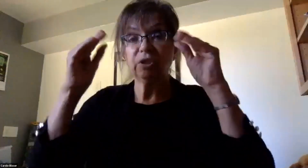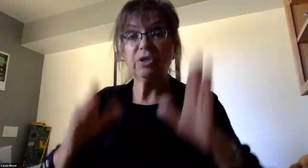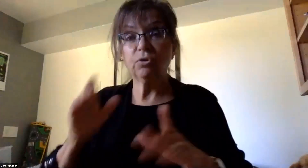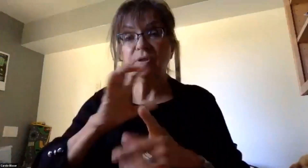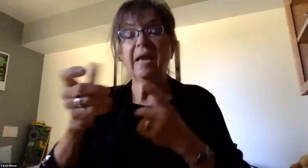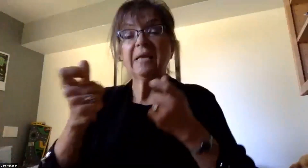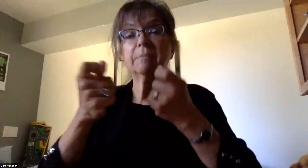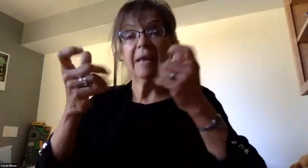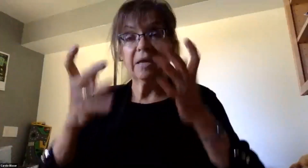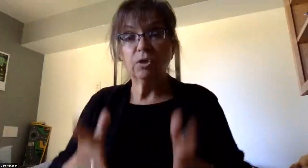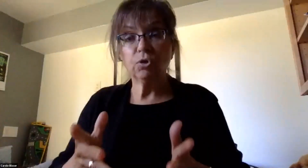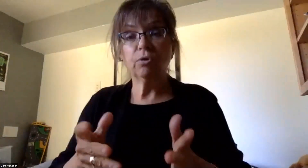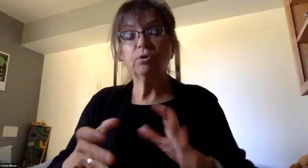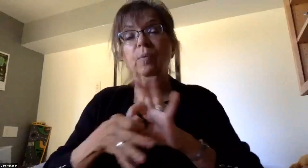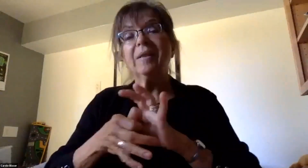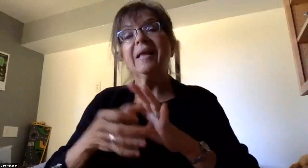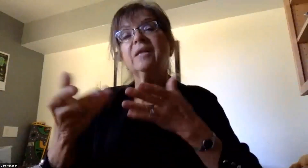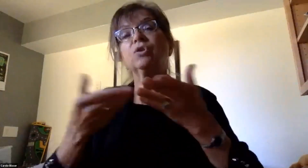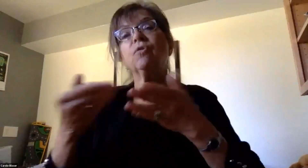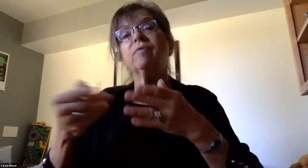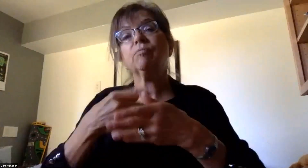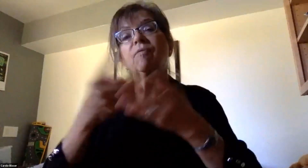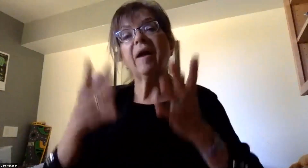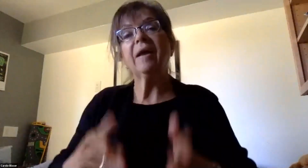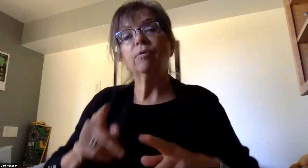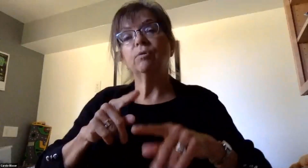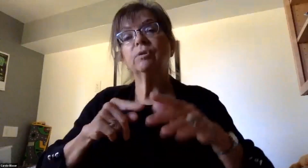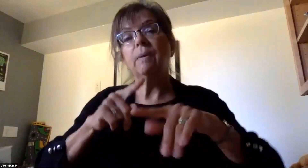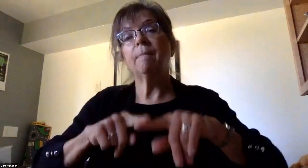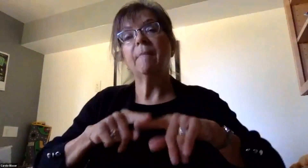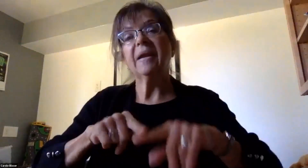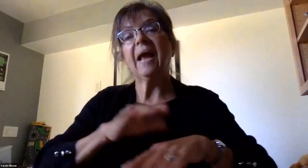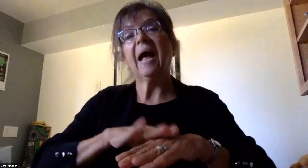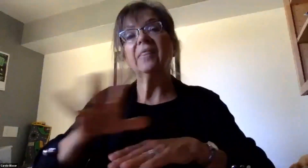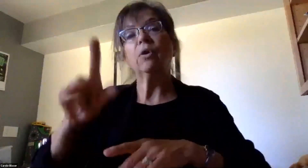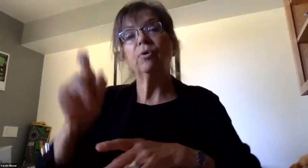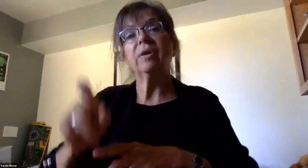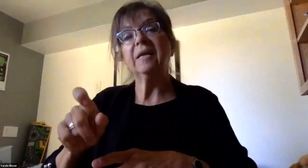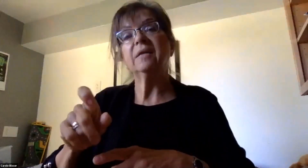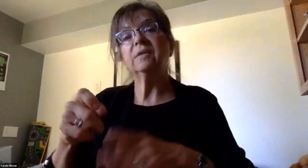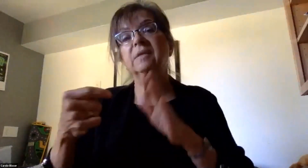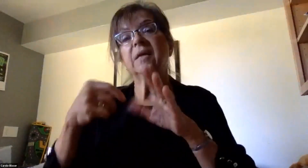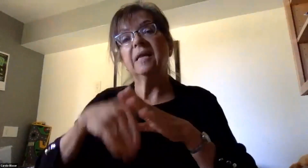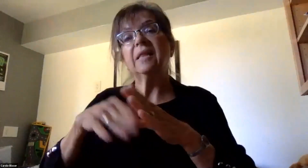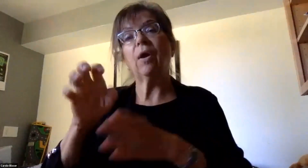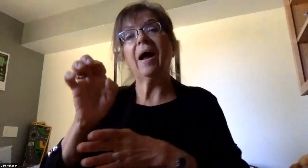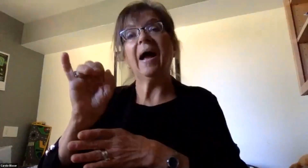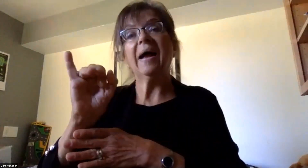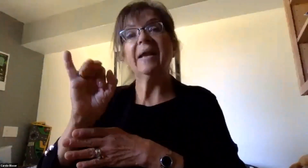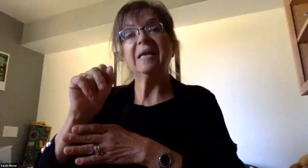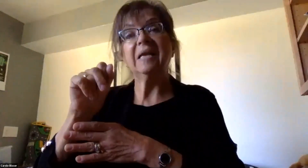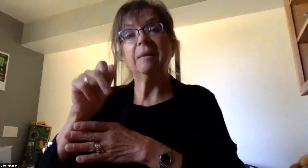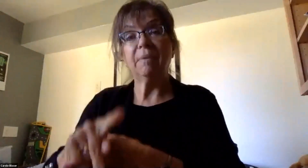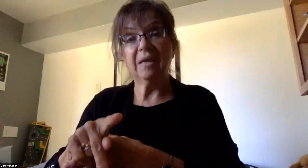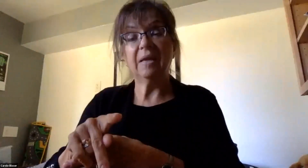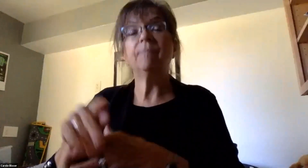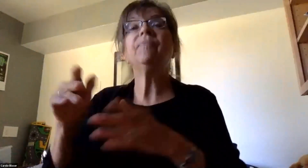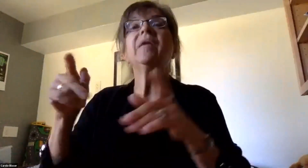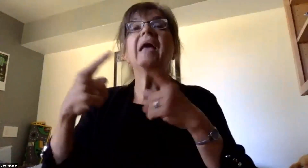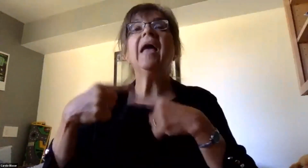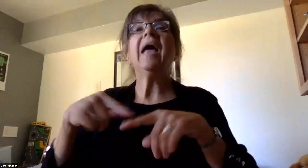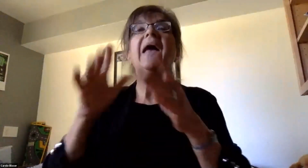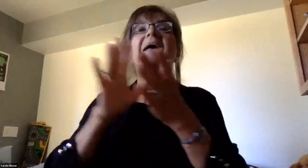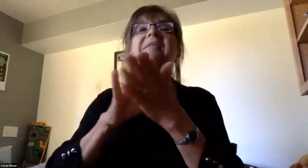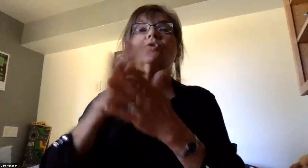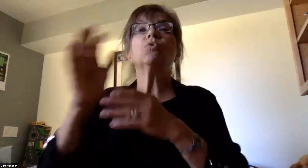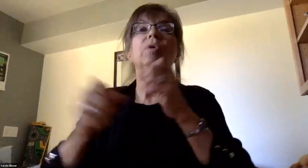and related service providers on a regular basis based on their individual needs as outlined in their IEP. As the school year begins, case managers will be